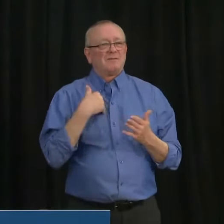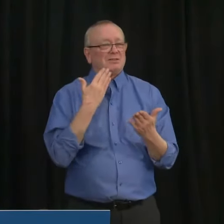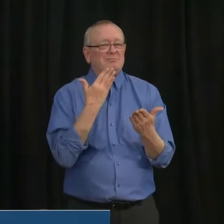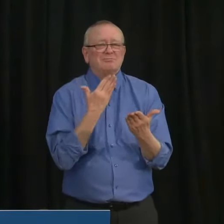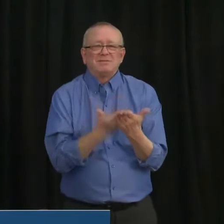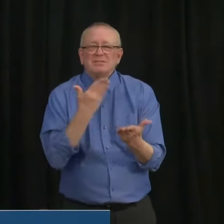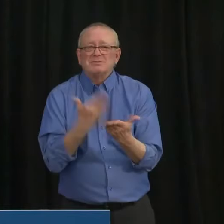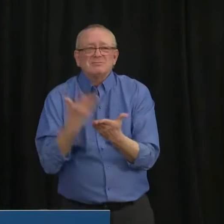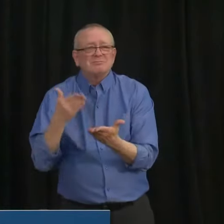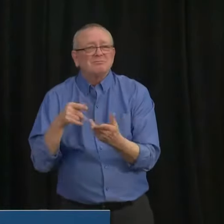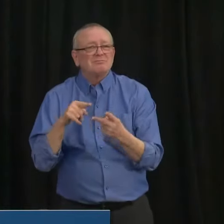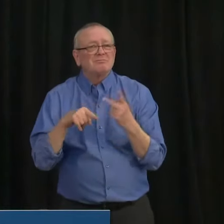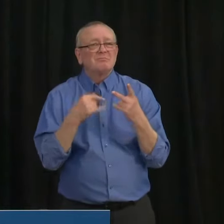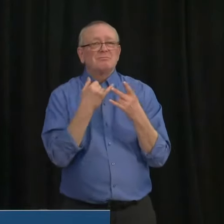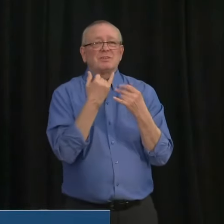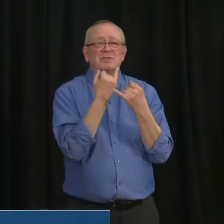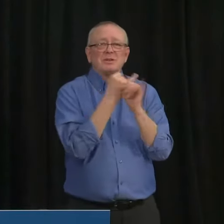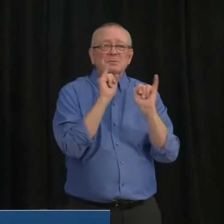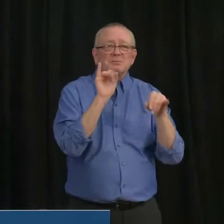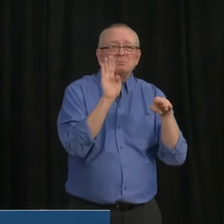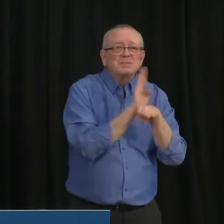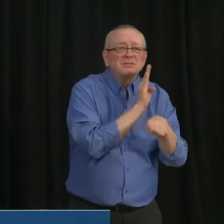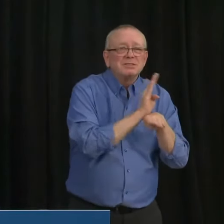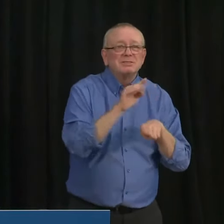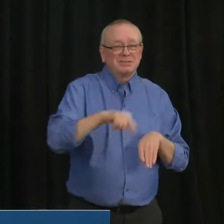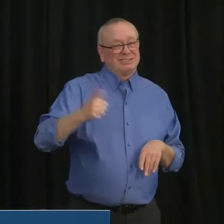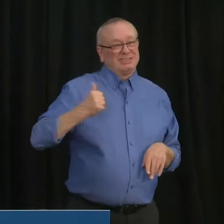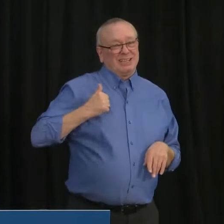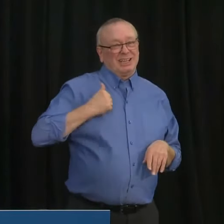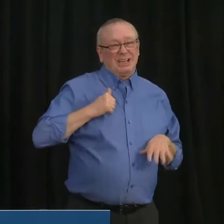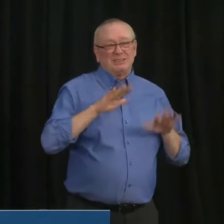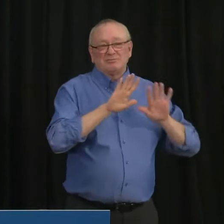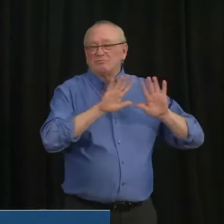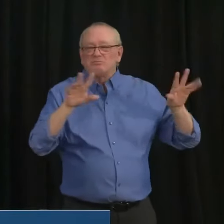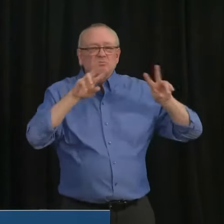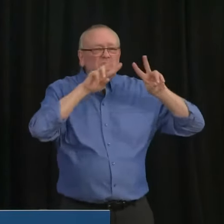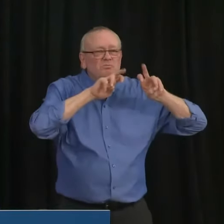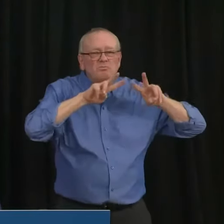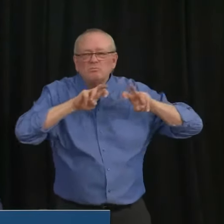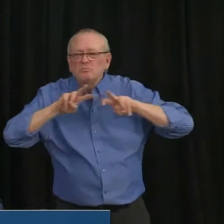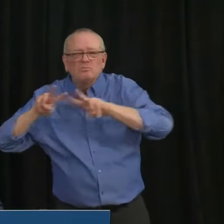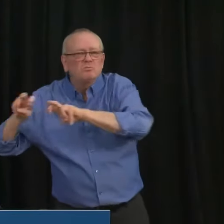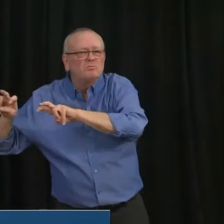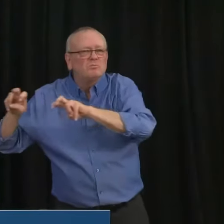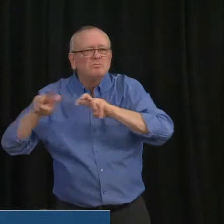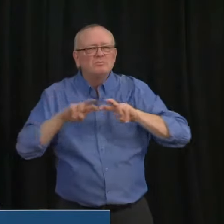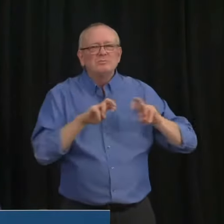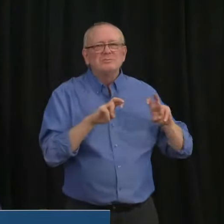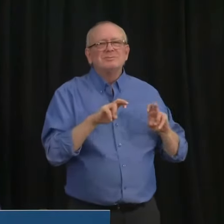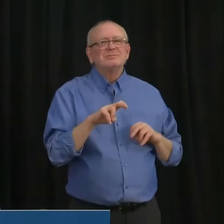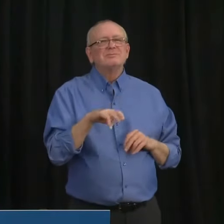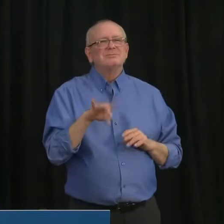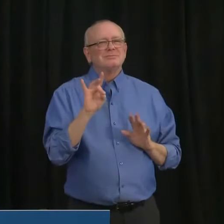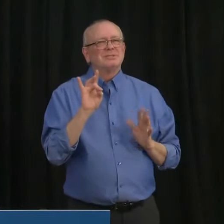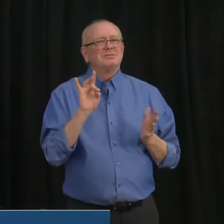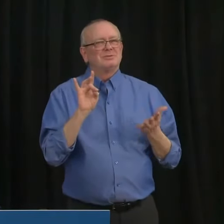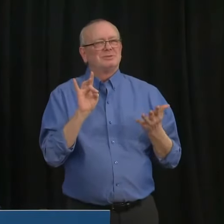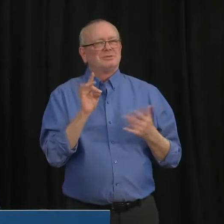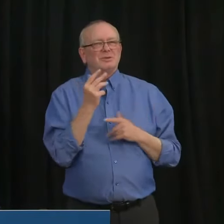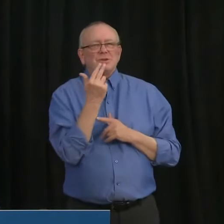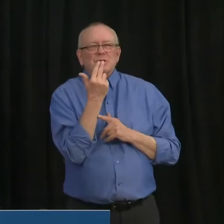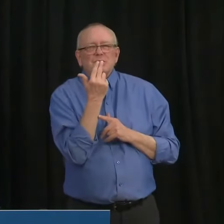Independent Business and Restaurants Canada, which indicates that, based on surveys, as many as 40 percent of our 13,000